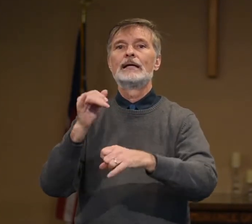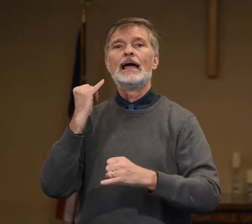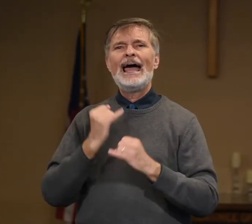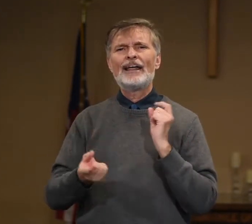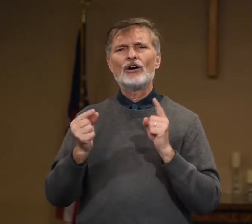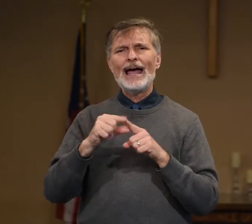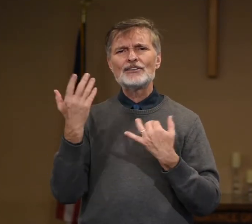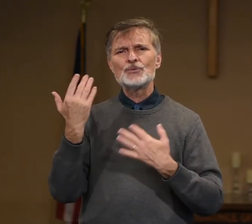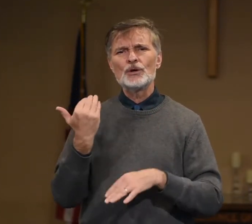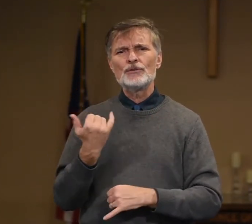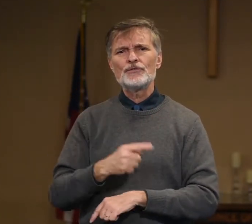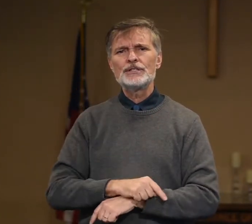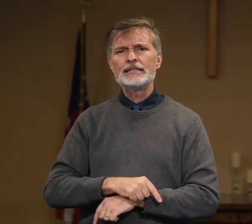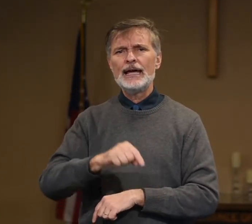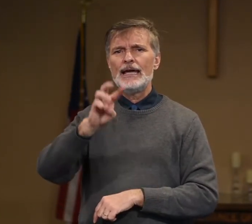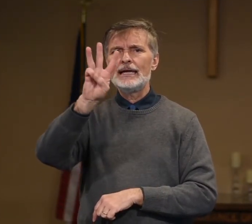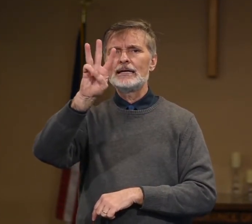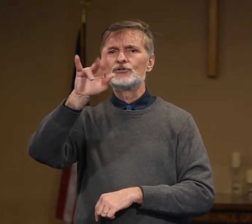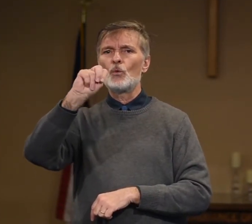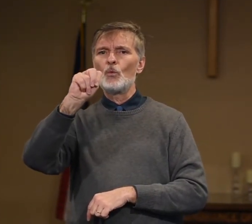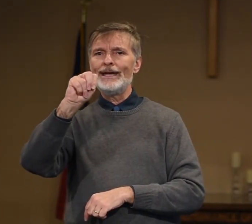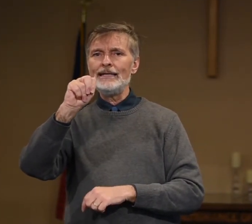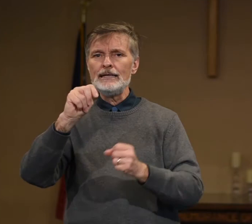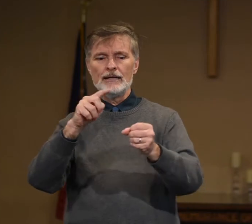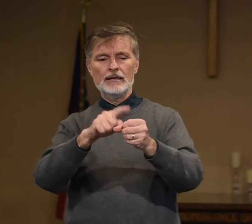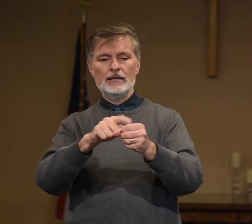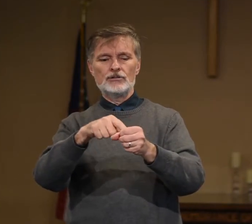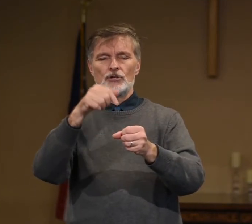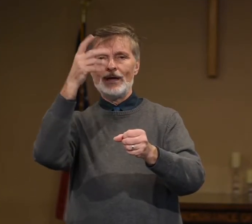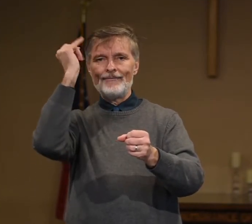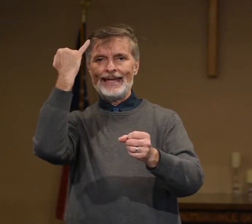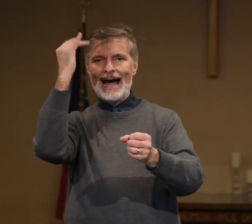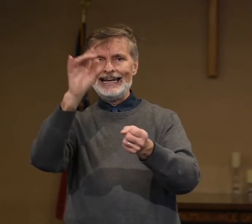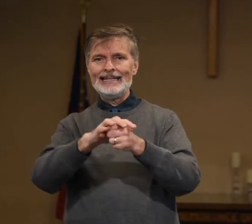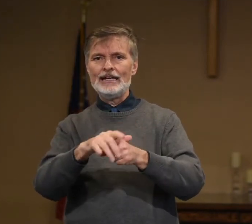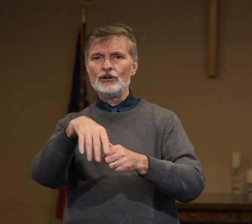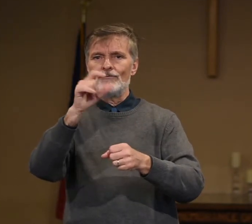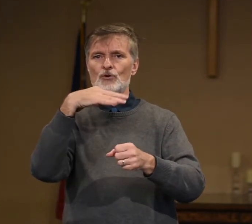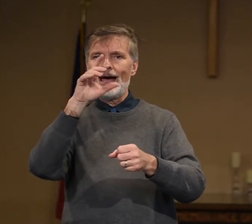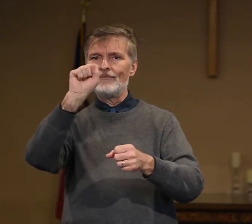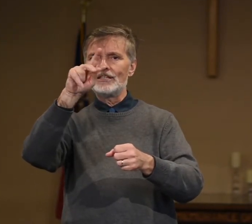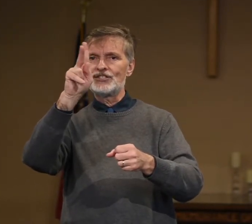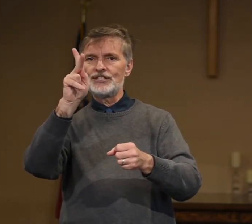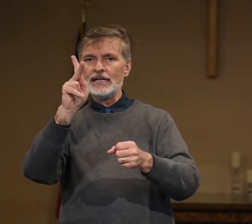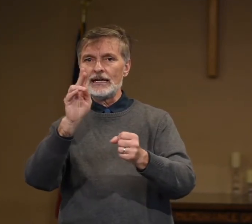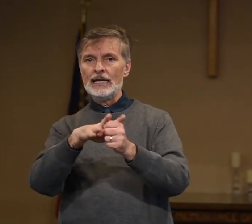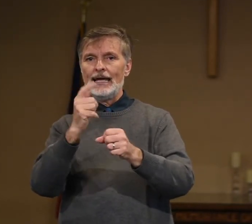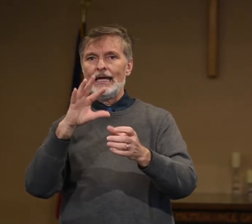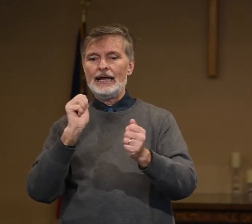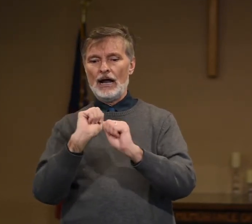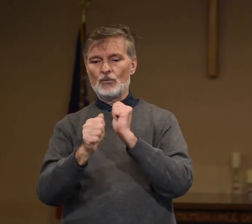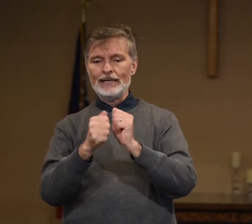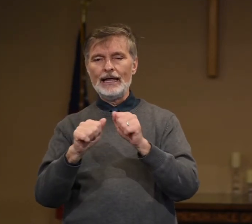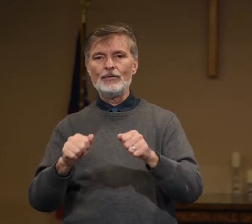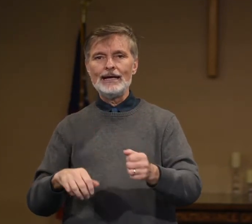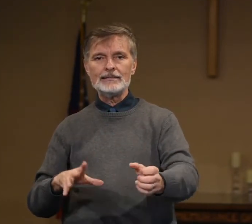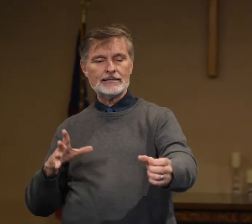And our last word for today is win. So you have the idea here if you have the stick in a relay race.